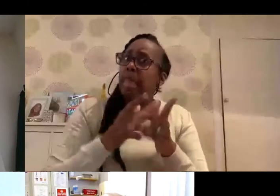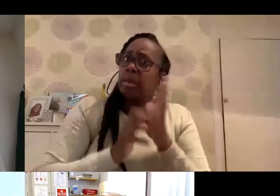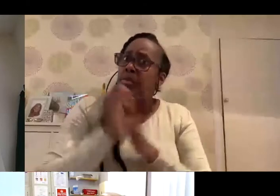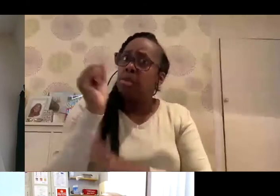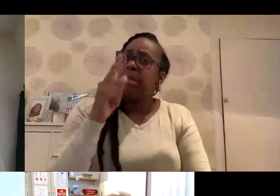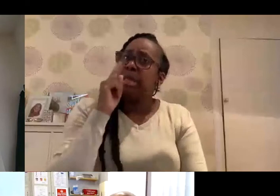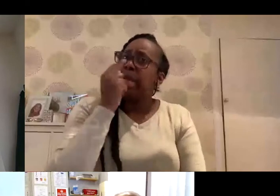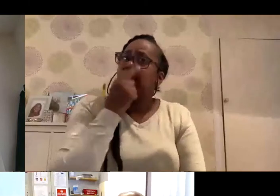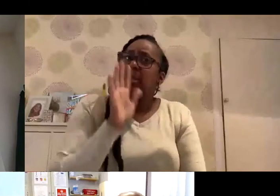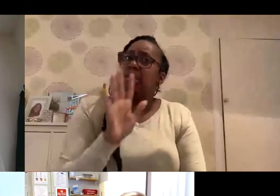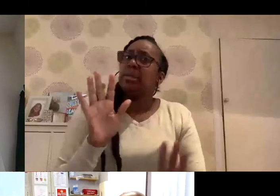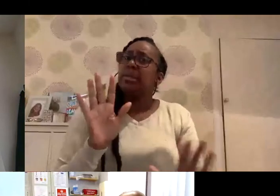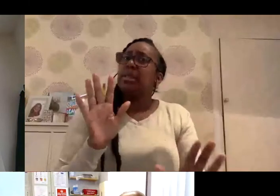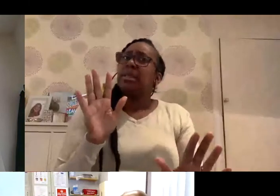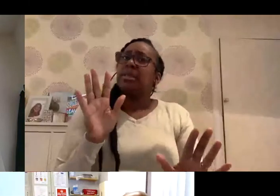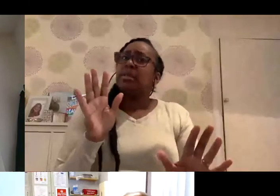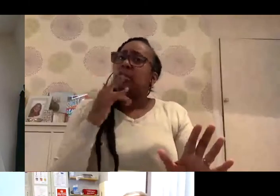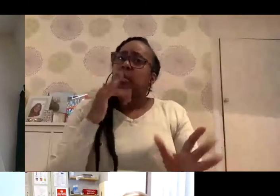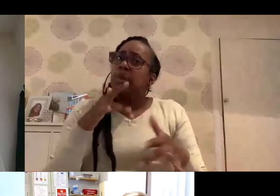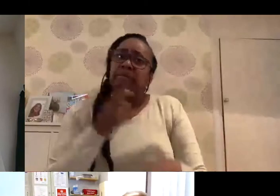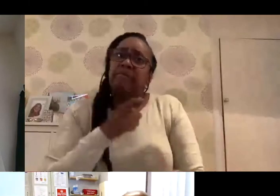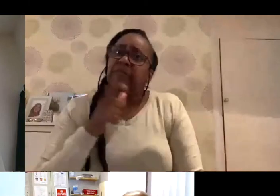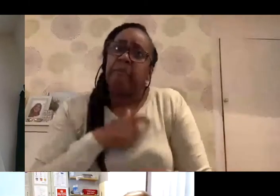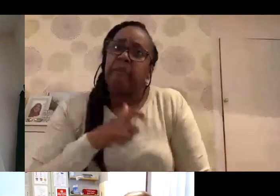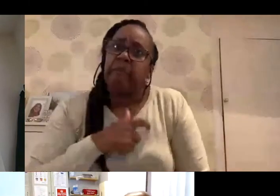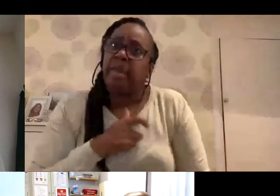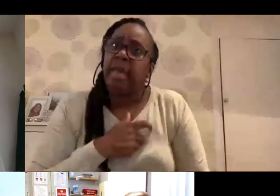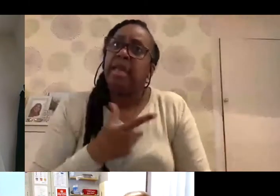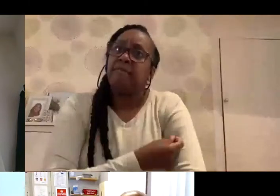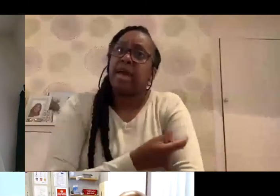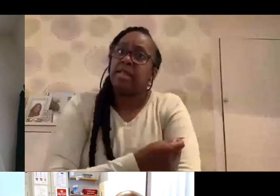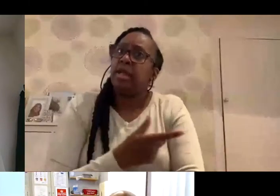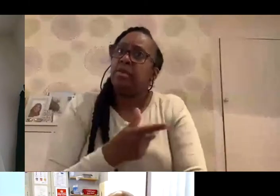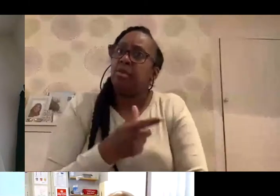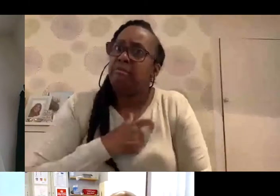is not that the minority communities should fear the vaccine, they should fear the disease.